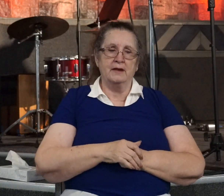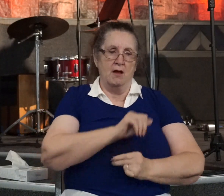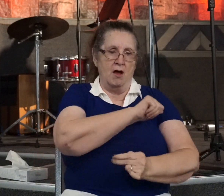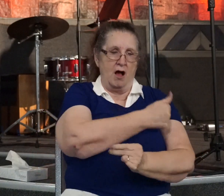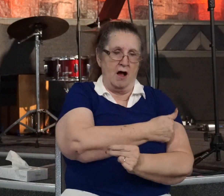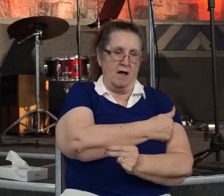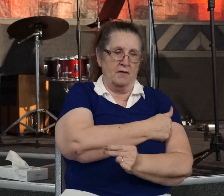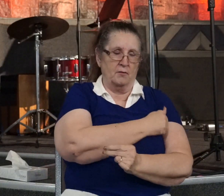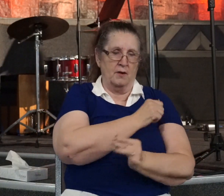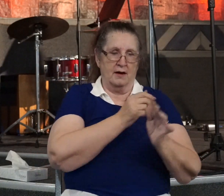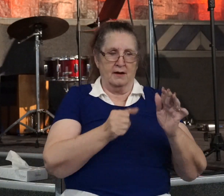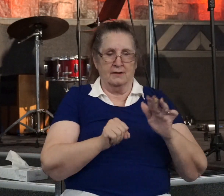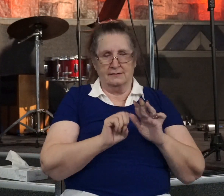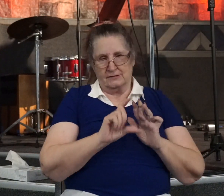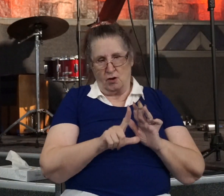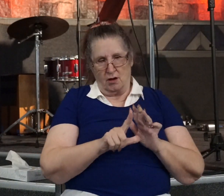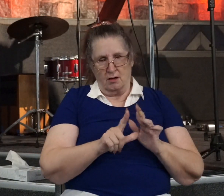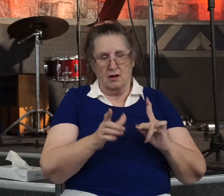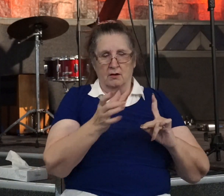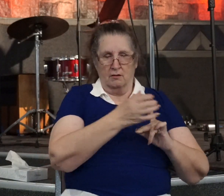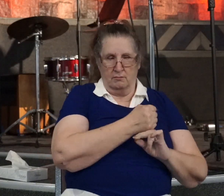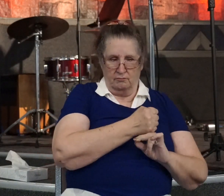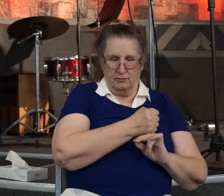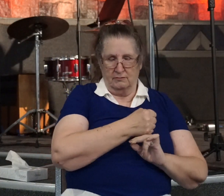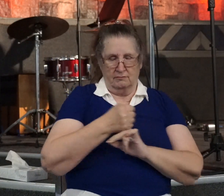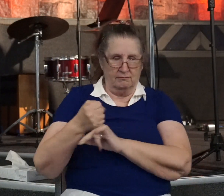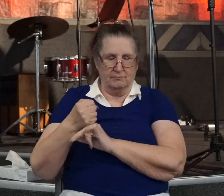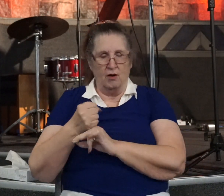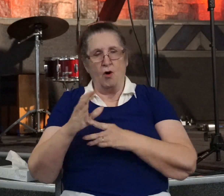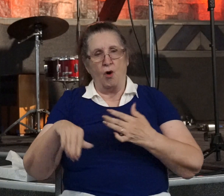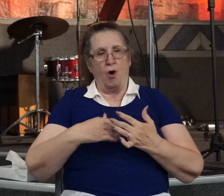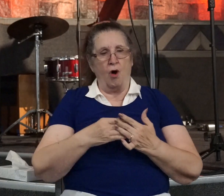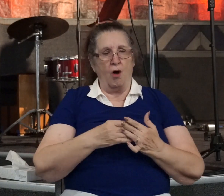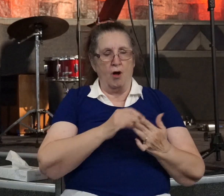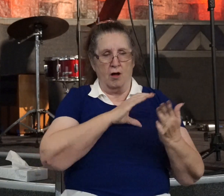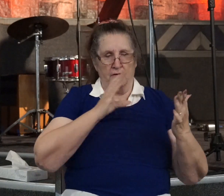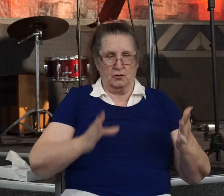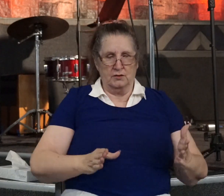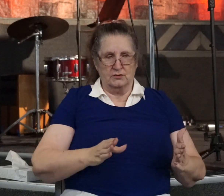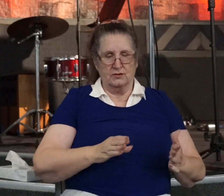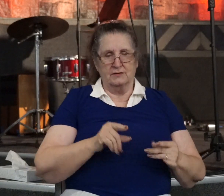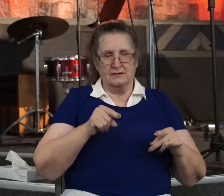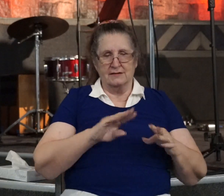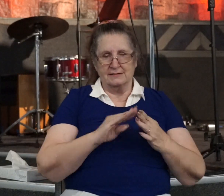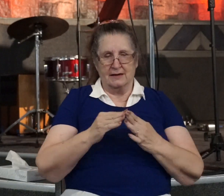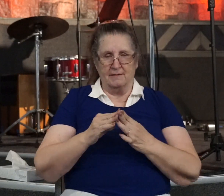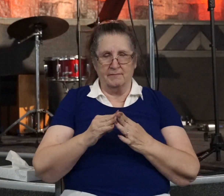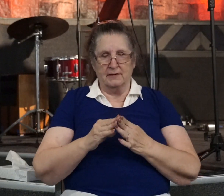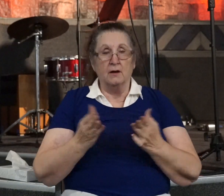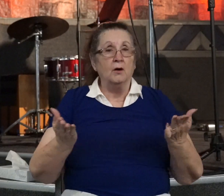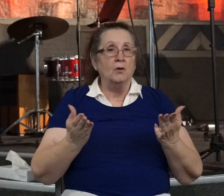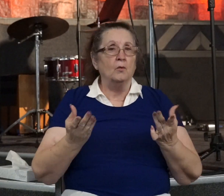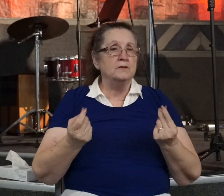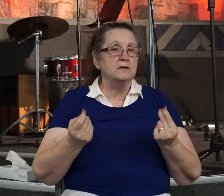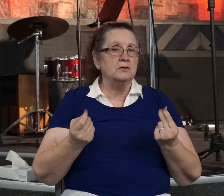capture and imprison all the Christians he found in Damascus. But what is Ananias doing here? Is he accusing God?